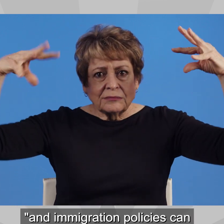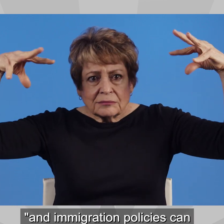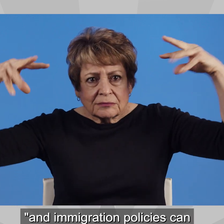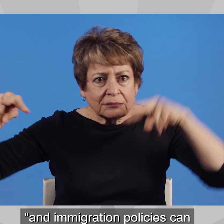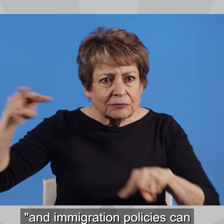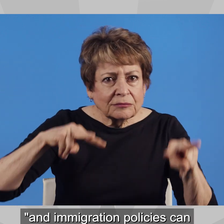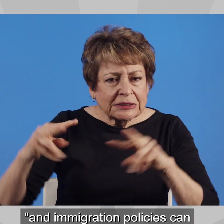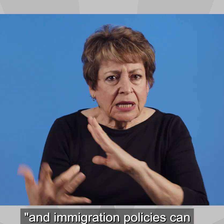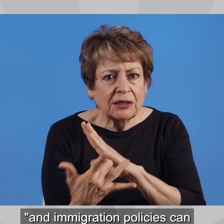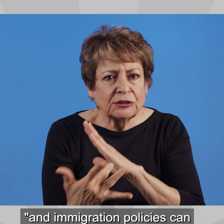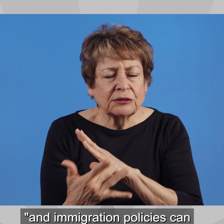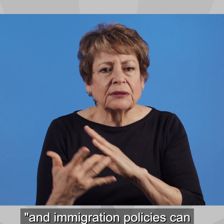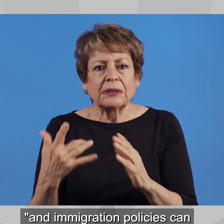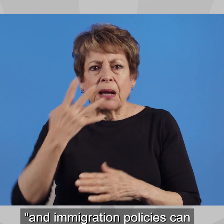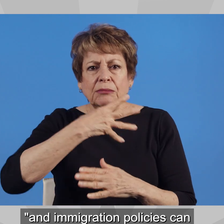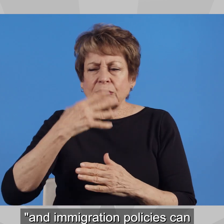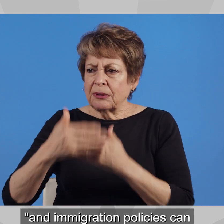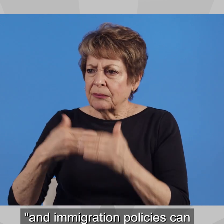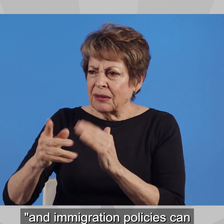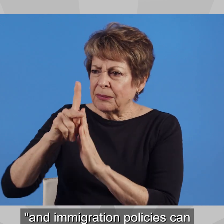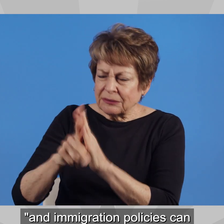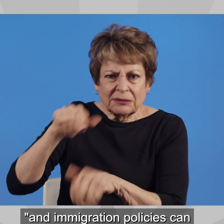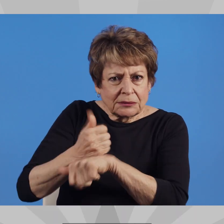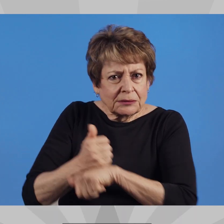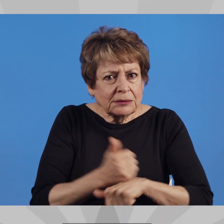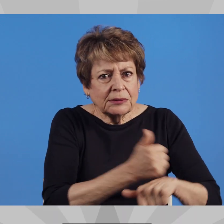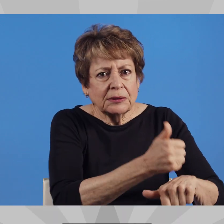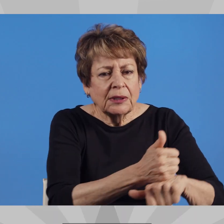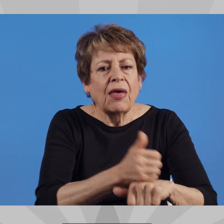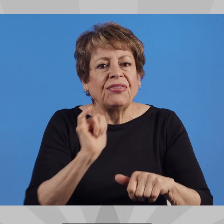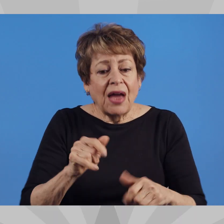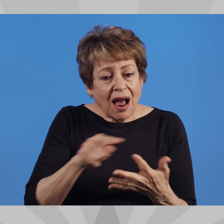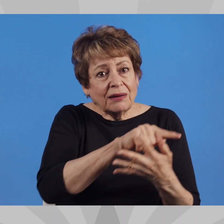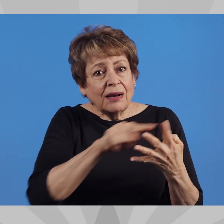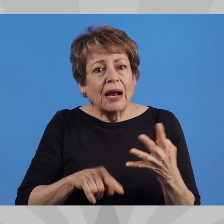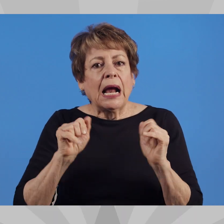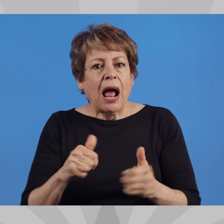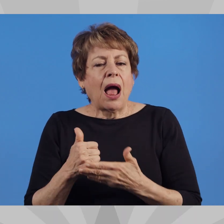IMMIGRATION POLICIES, CAN HELP PREVENT ILLEGAL CROSSINGS AND ACTIVITIES.